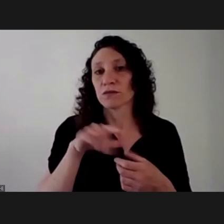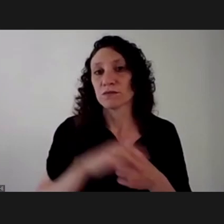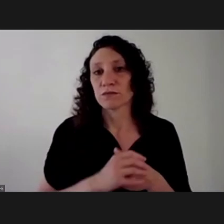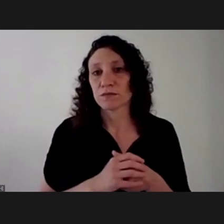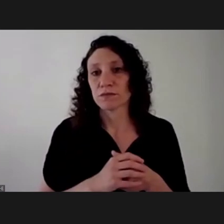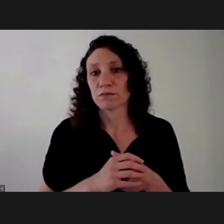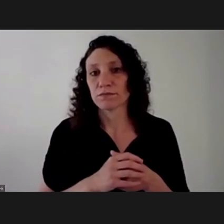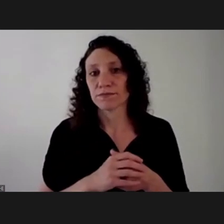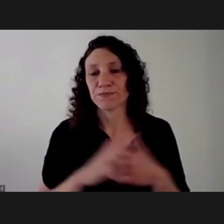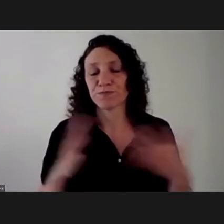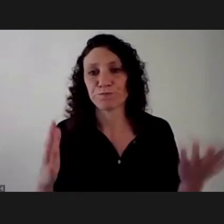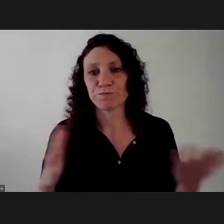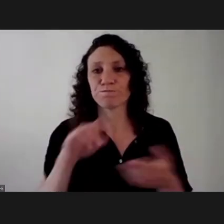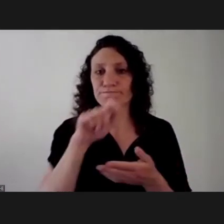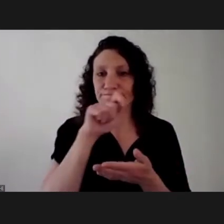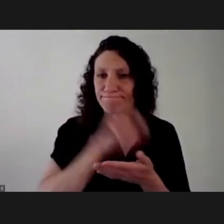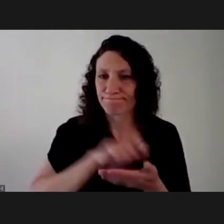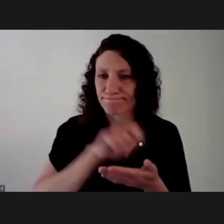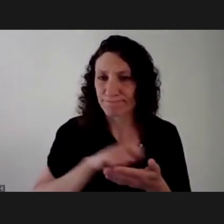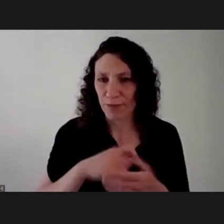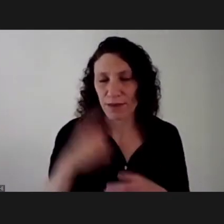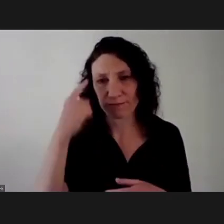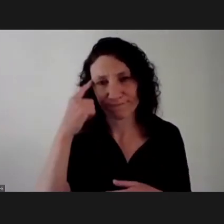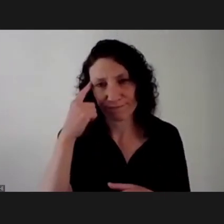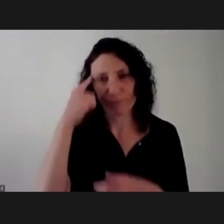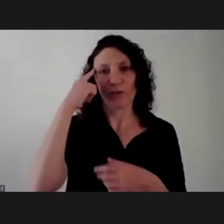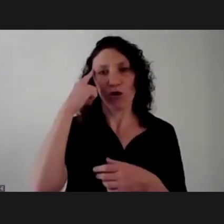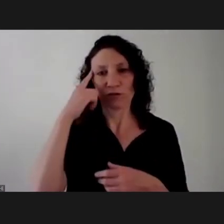Revelation taking long period. not working.